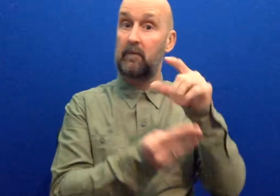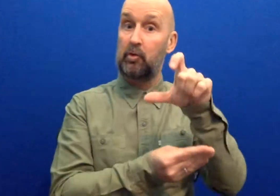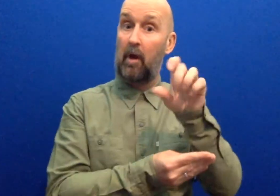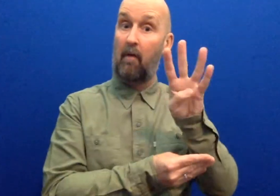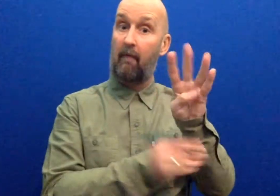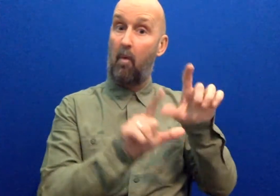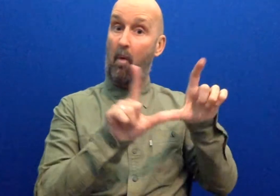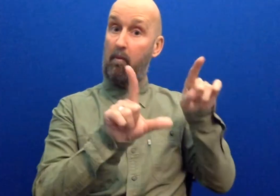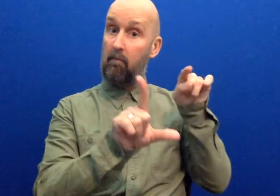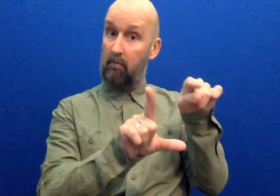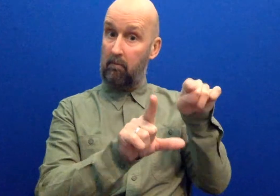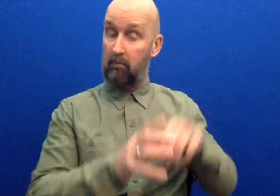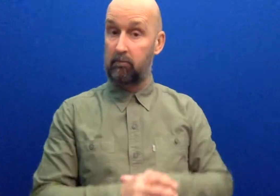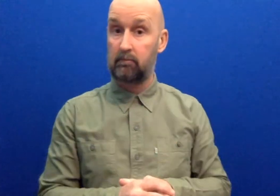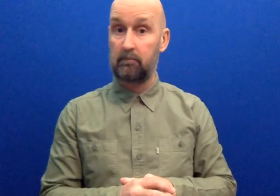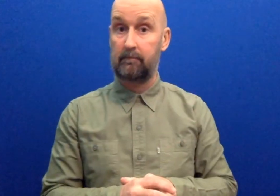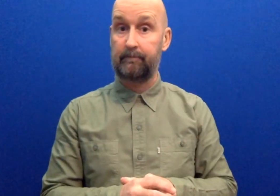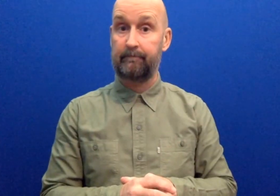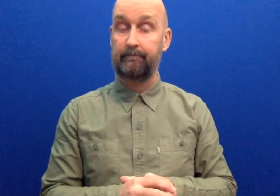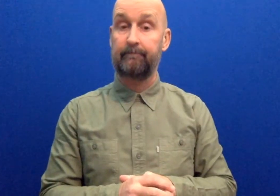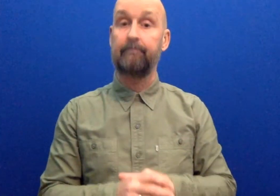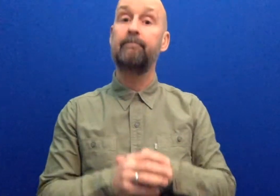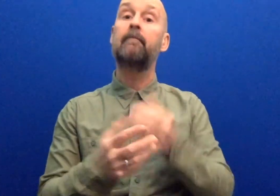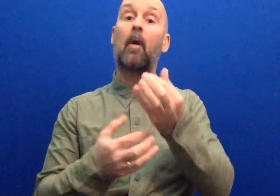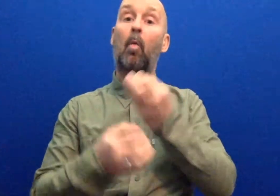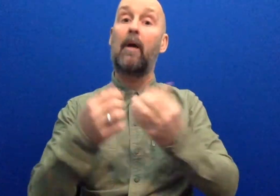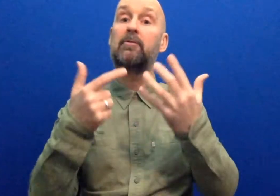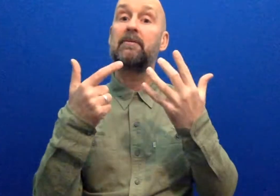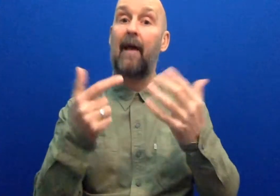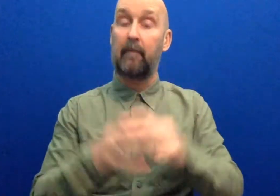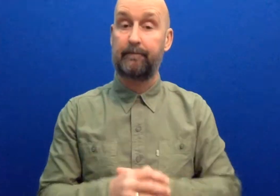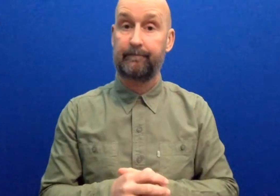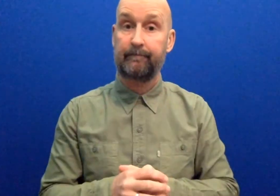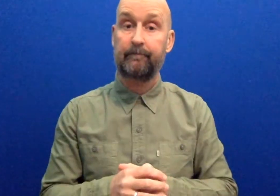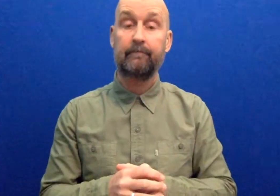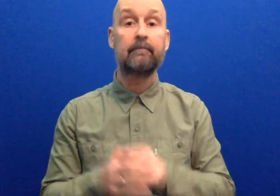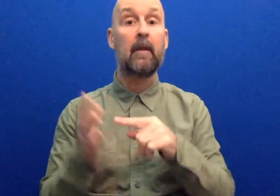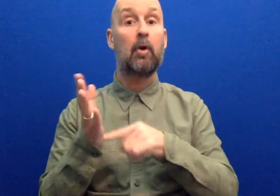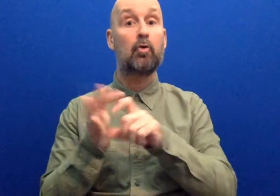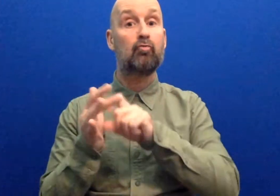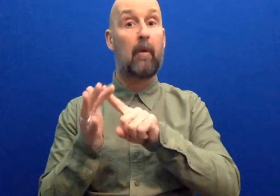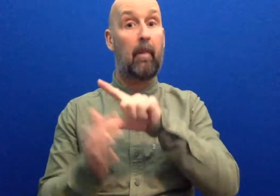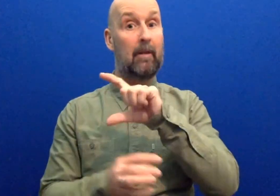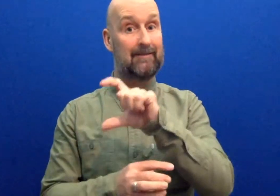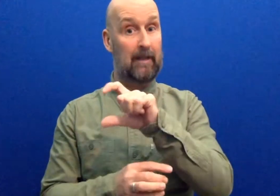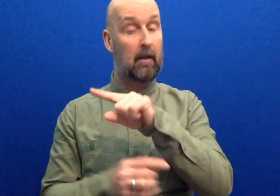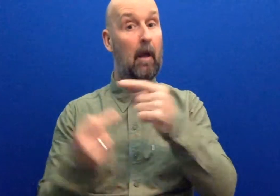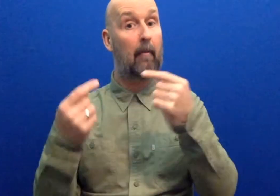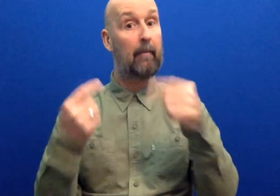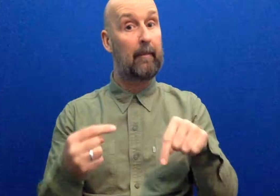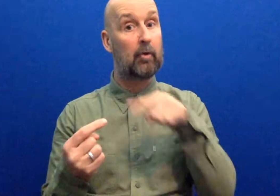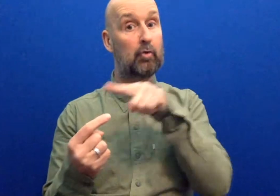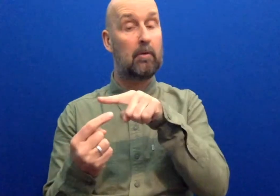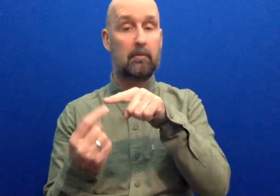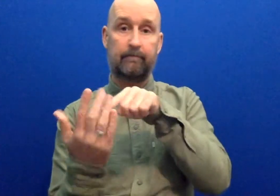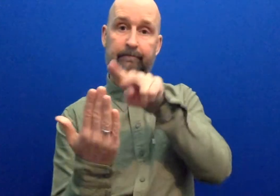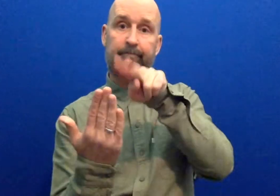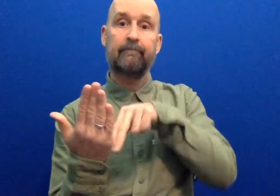7. Do you give CCC permission to anonymise this information